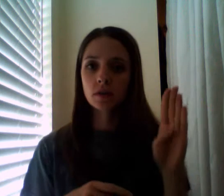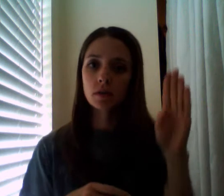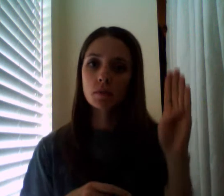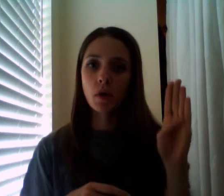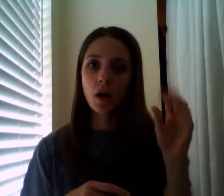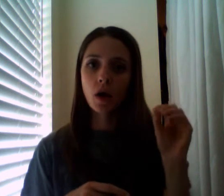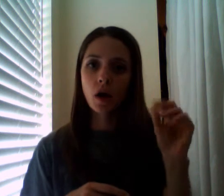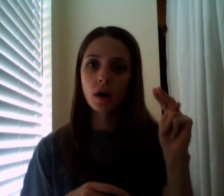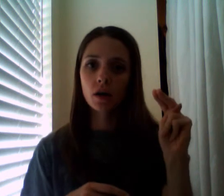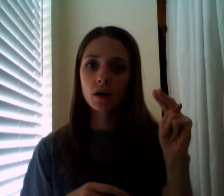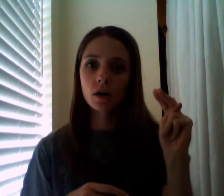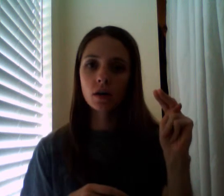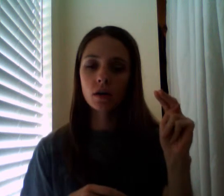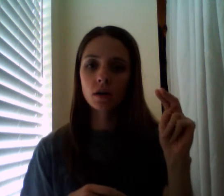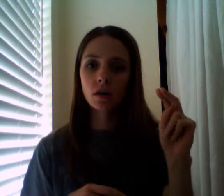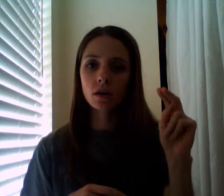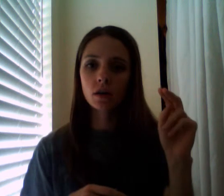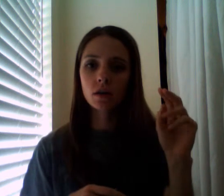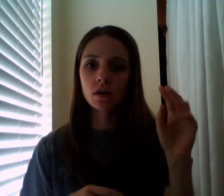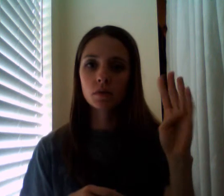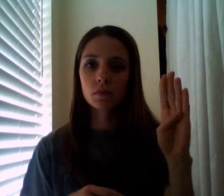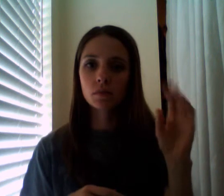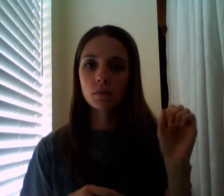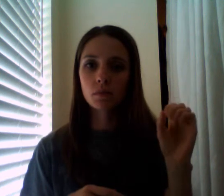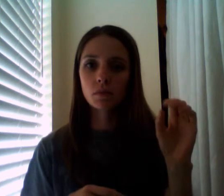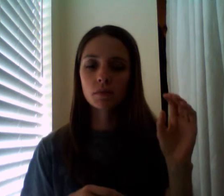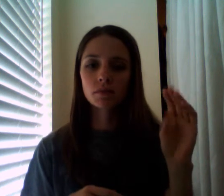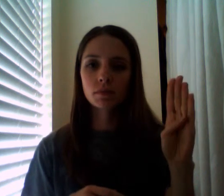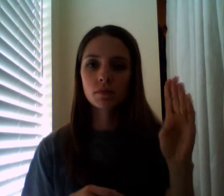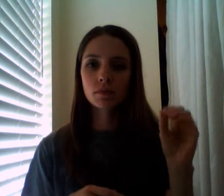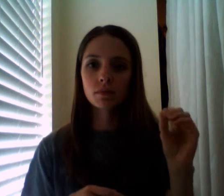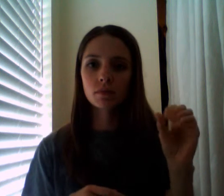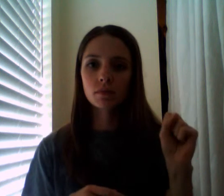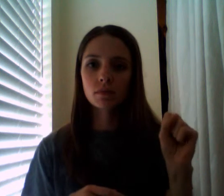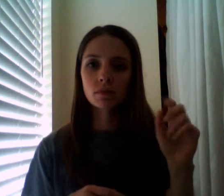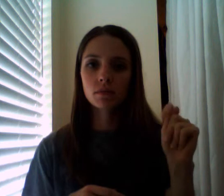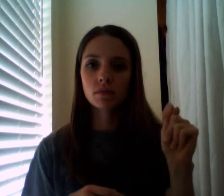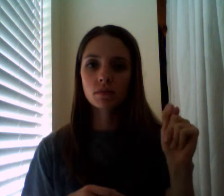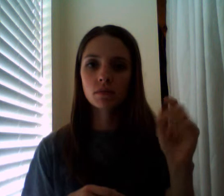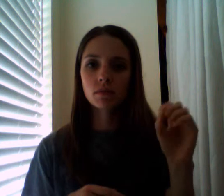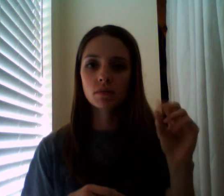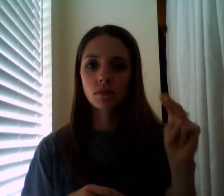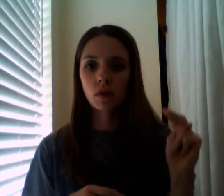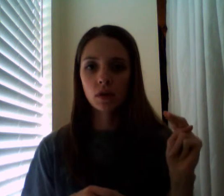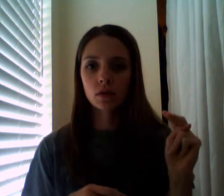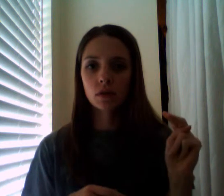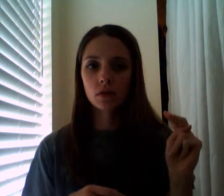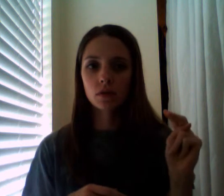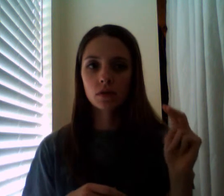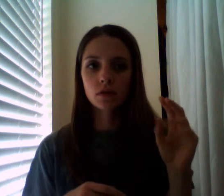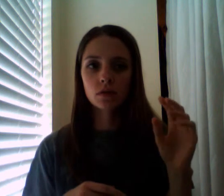and he surrounds the city with his troops but something's missing what still isn't there